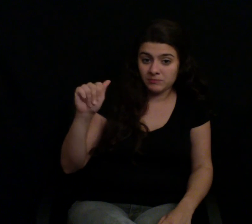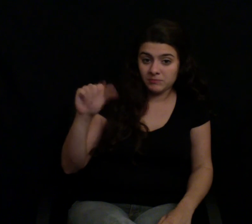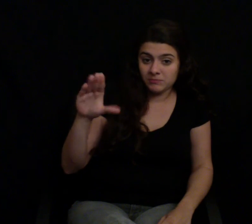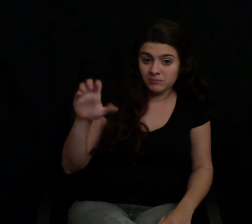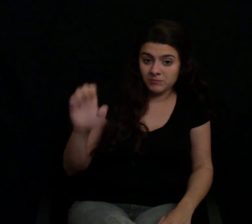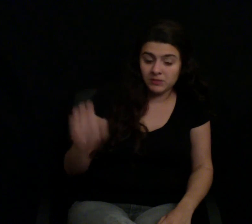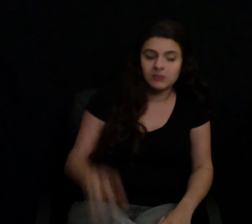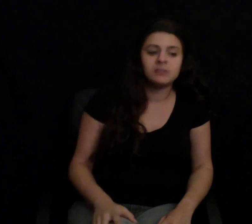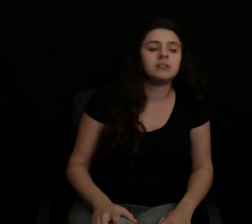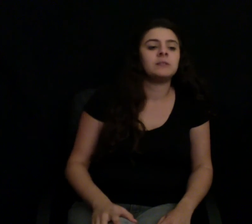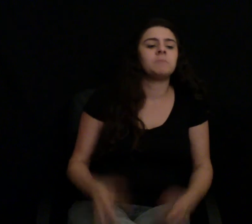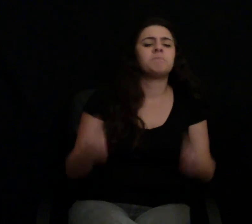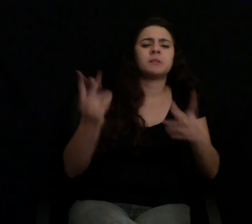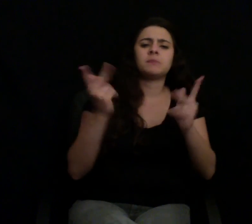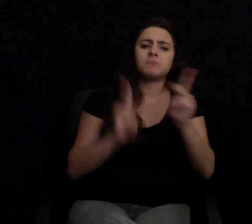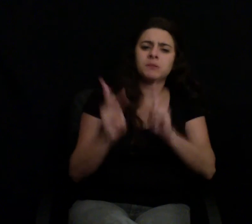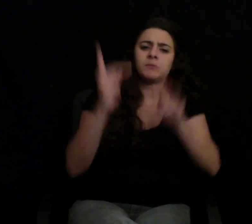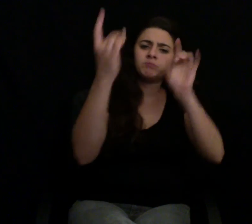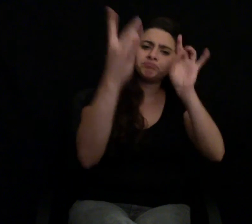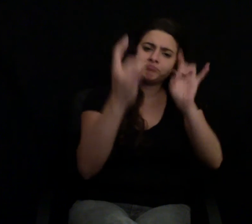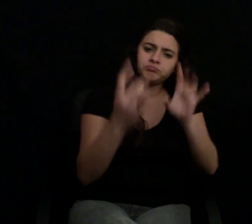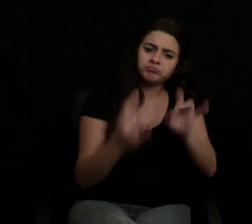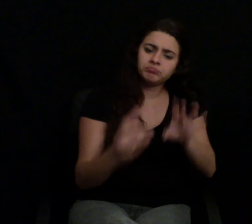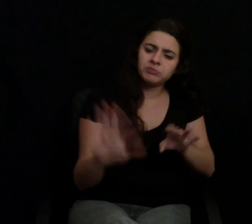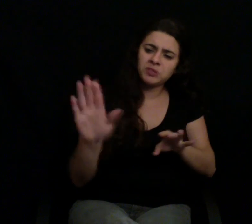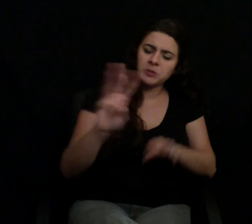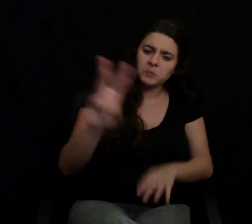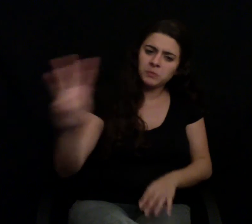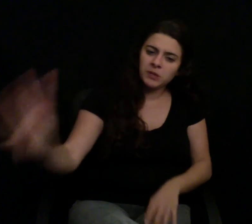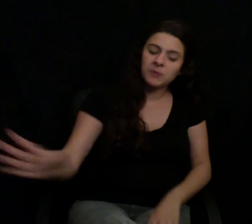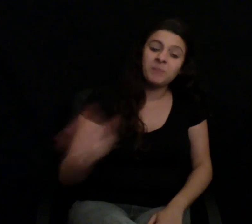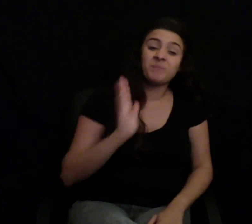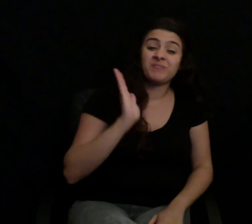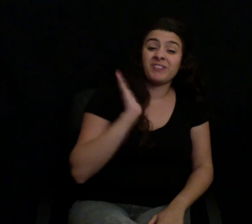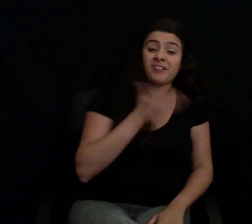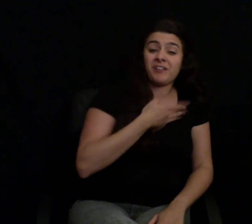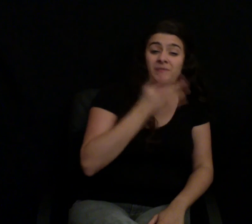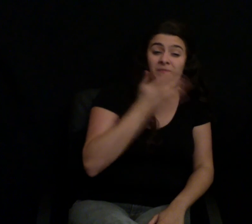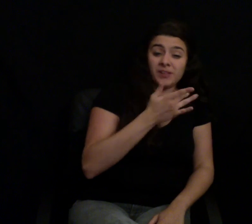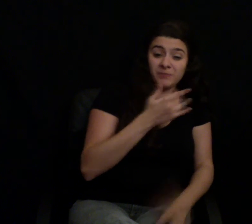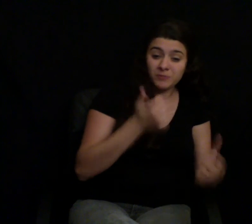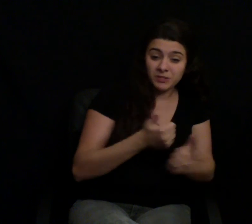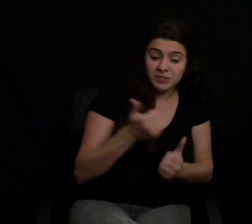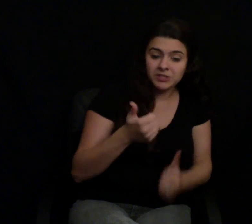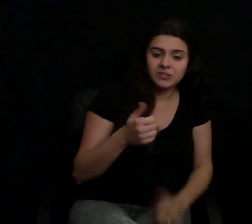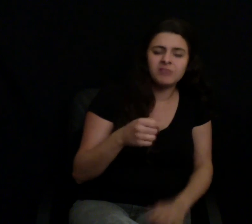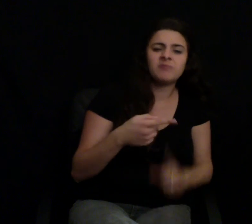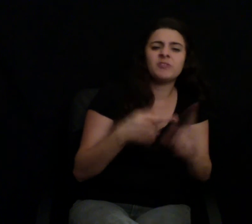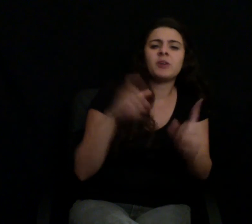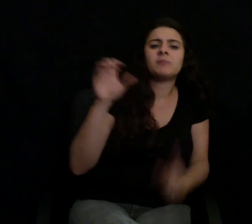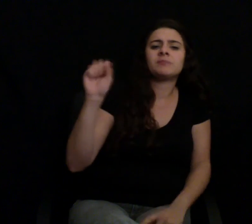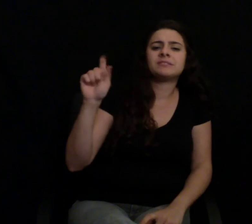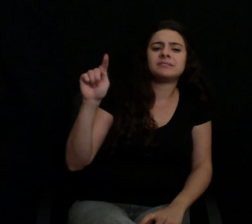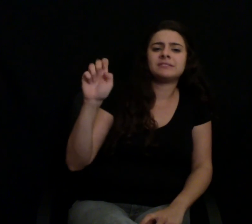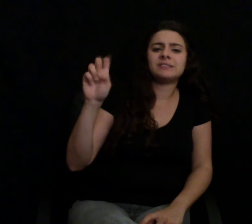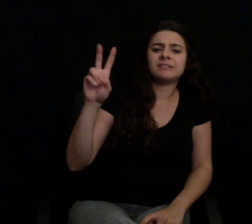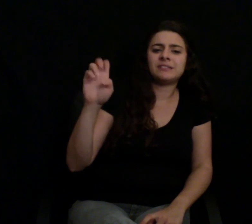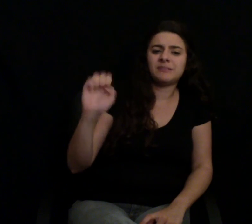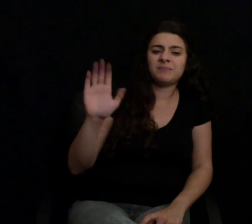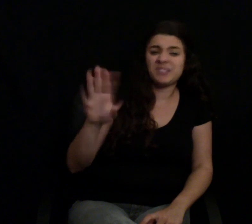Steve. It is actually not his website. Yup set it up there. It's for his girlfriend's father. Now, that gentleman